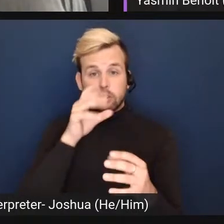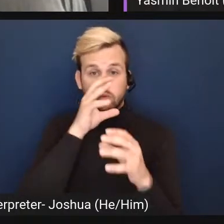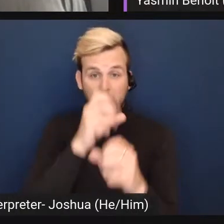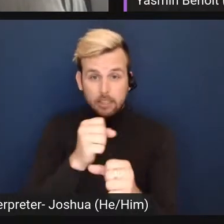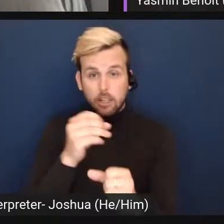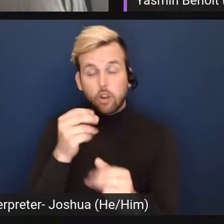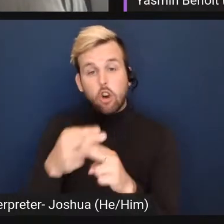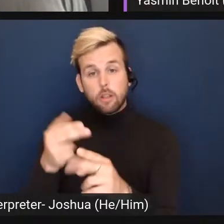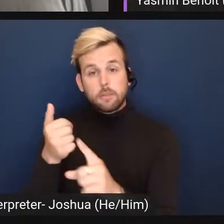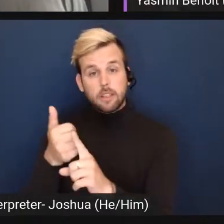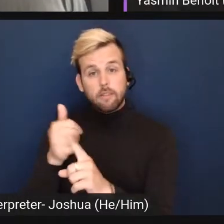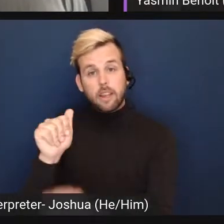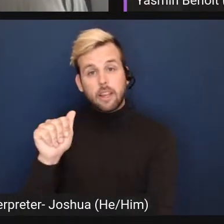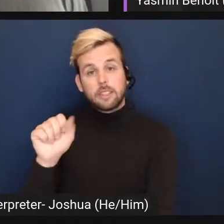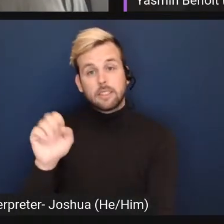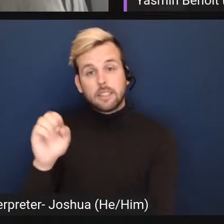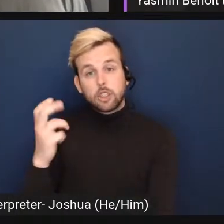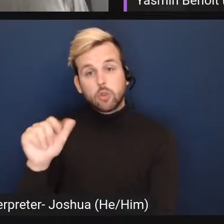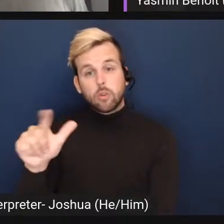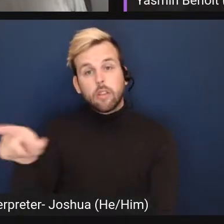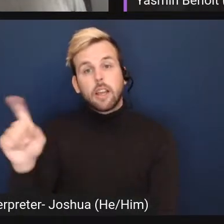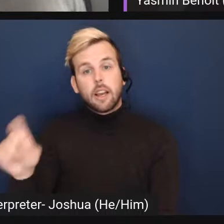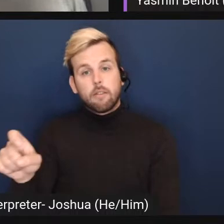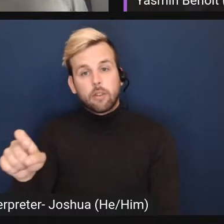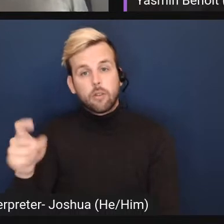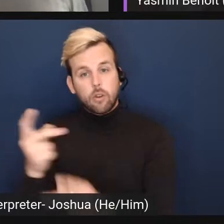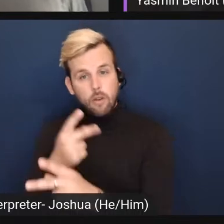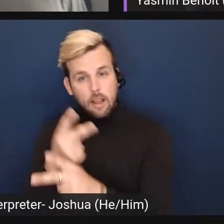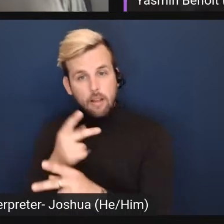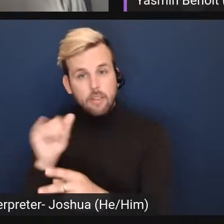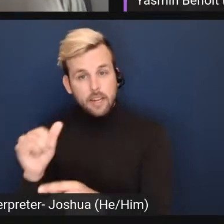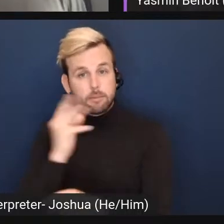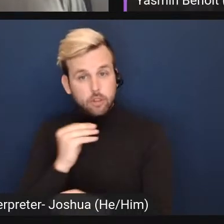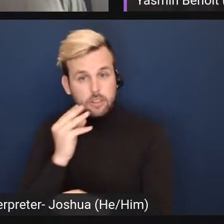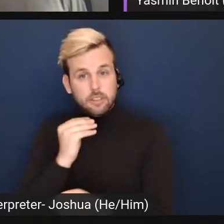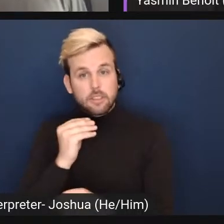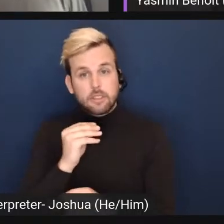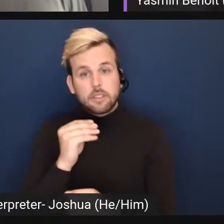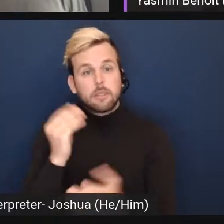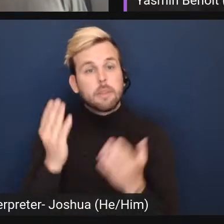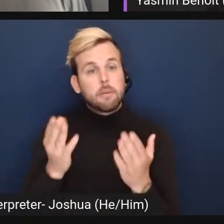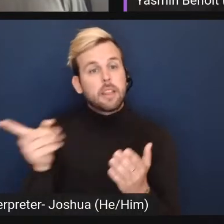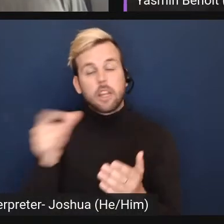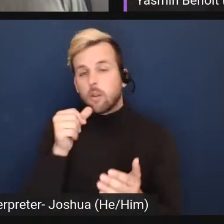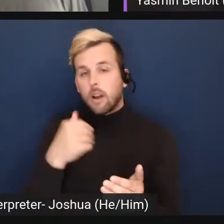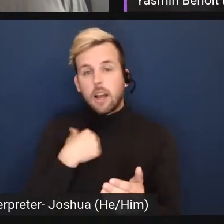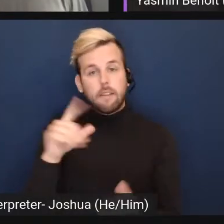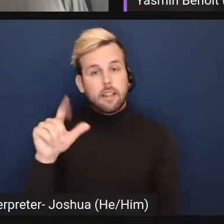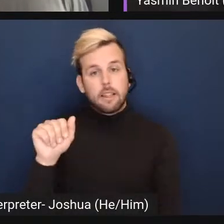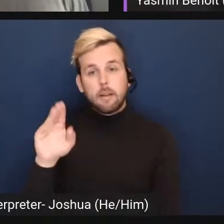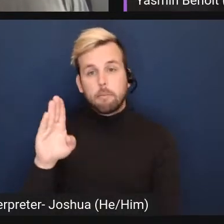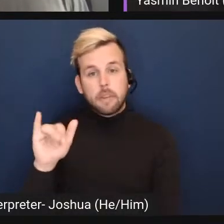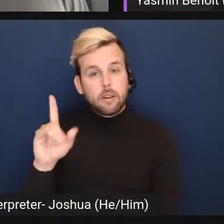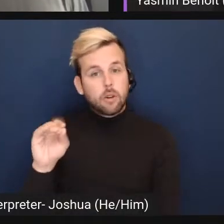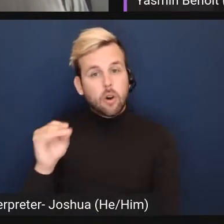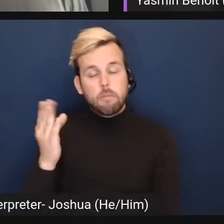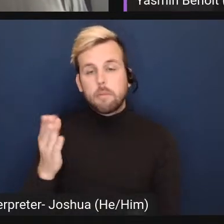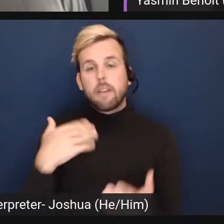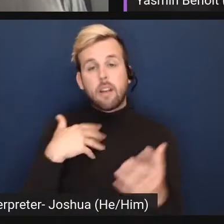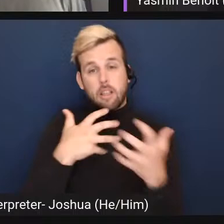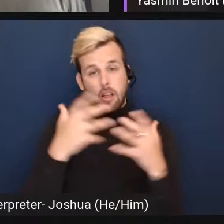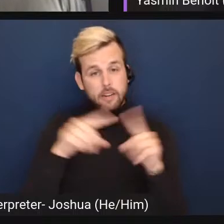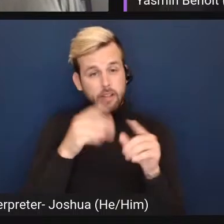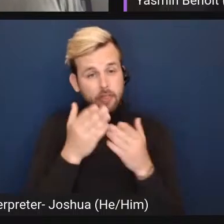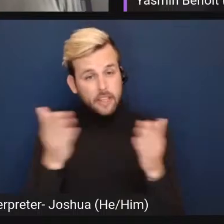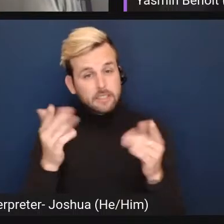asexual and they're going to have to go into that experience. Maybe they don't have a libido. Maybe there's a whole bunch of things